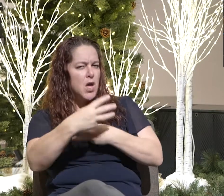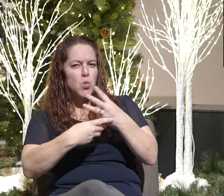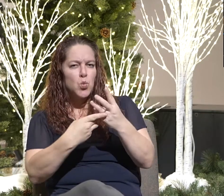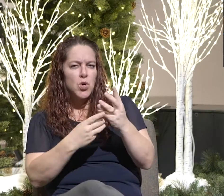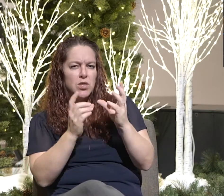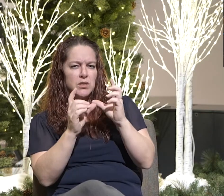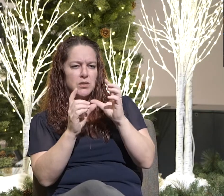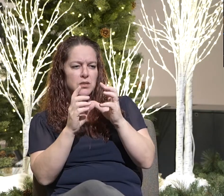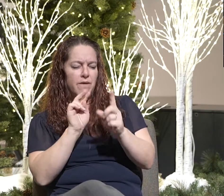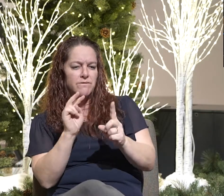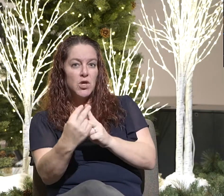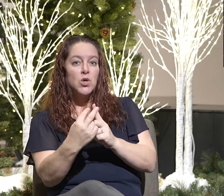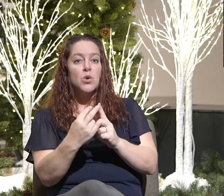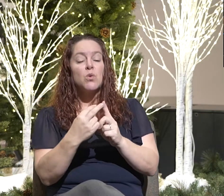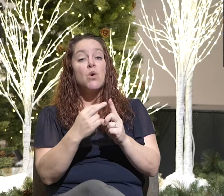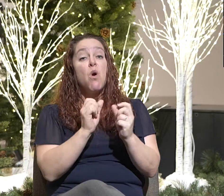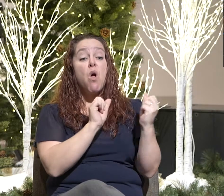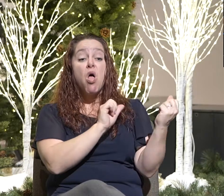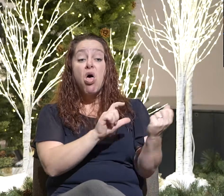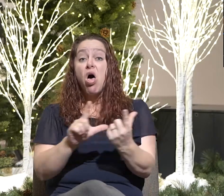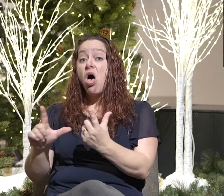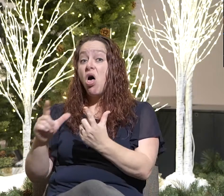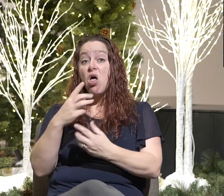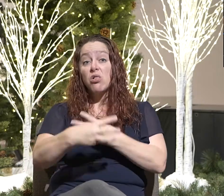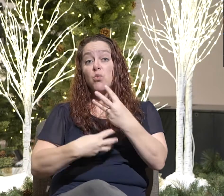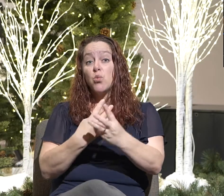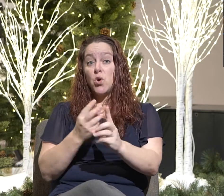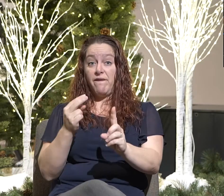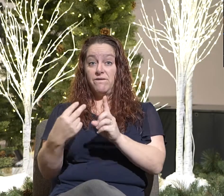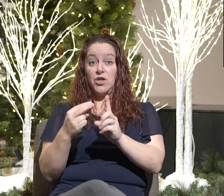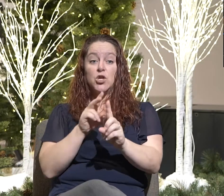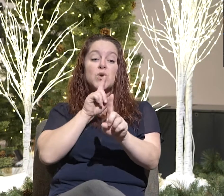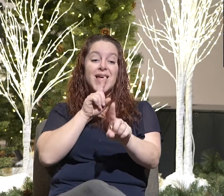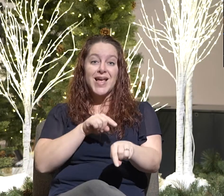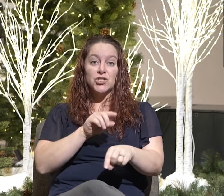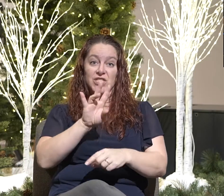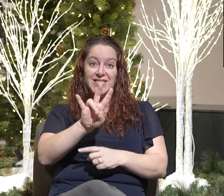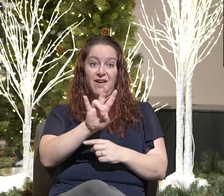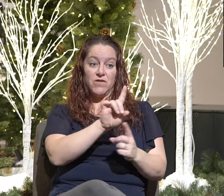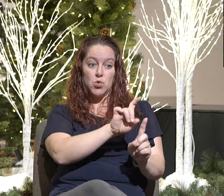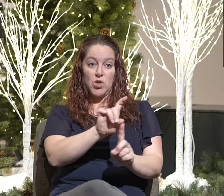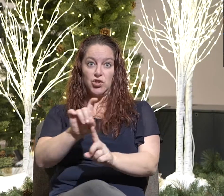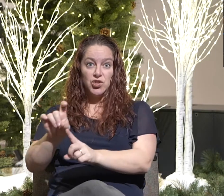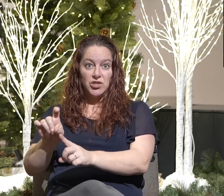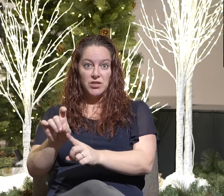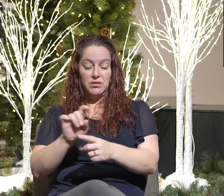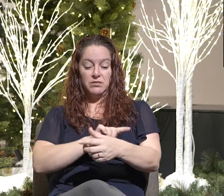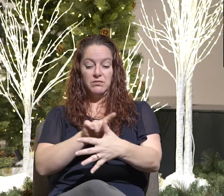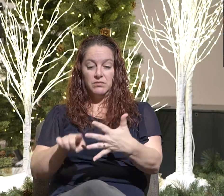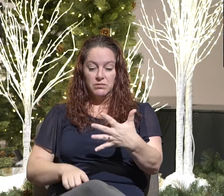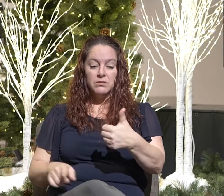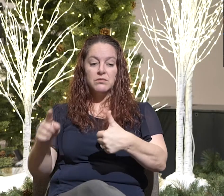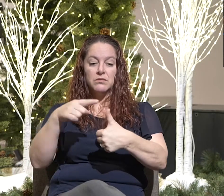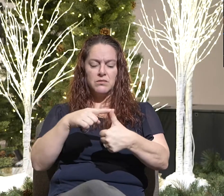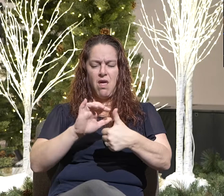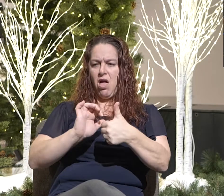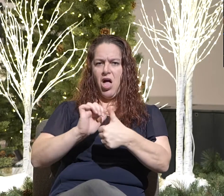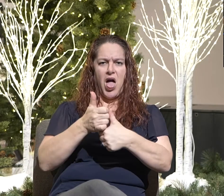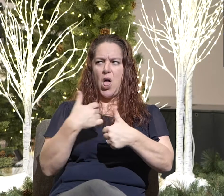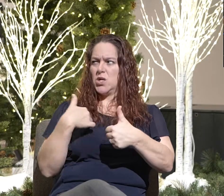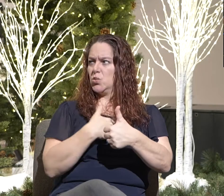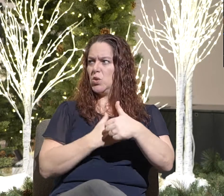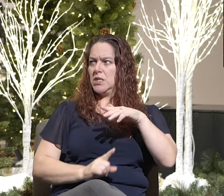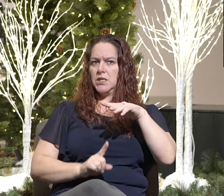worldview answers these seven questions that you have, that I have written out for you. The first is, how did we get here?